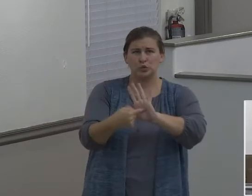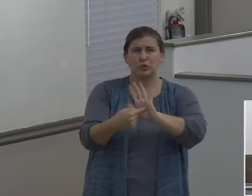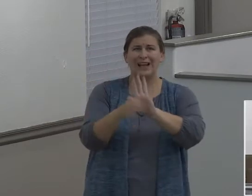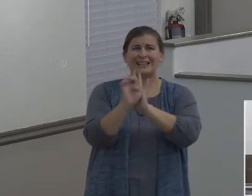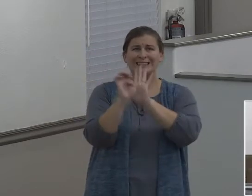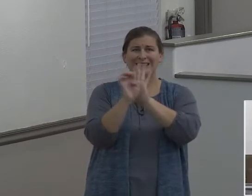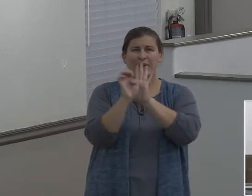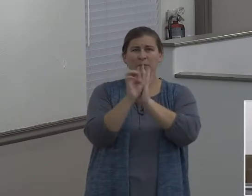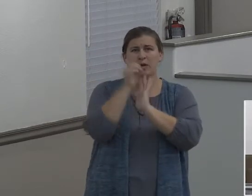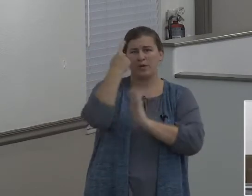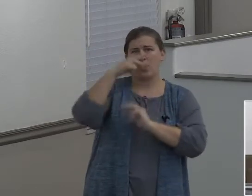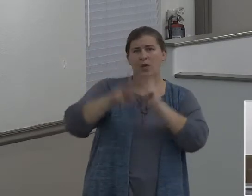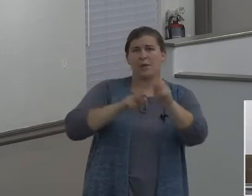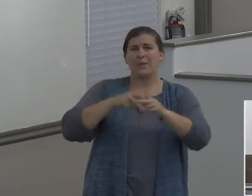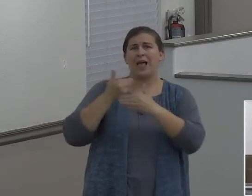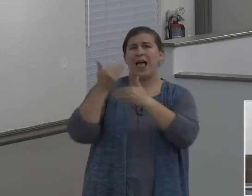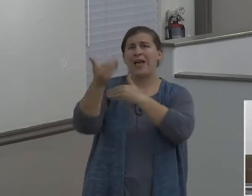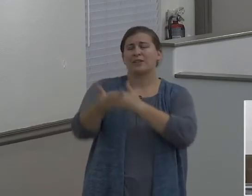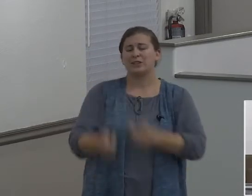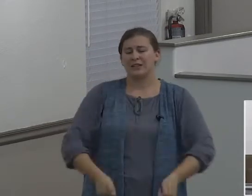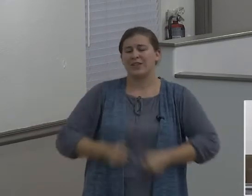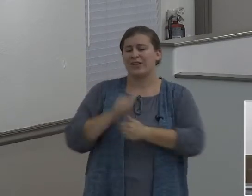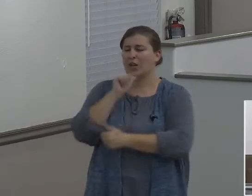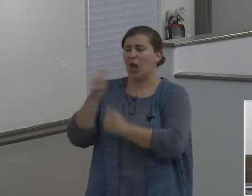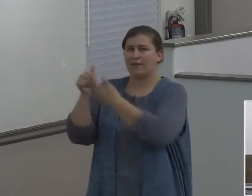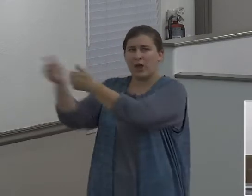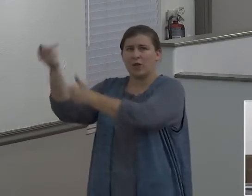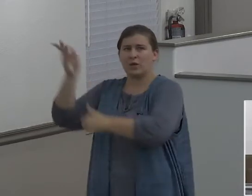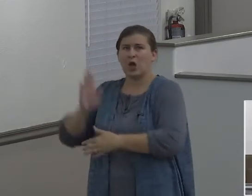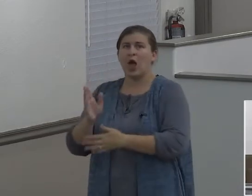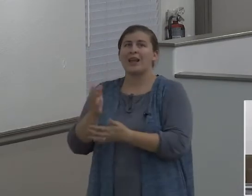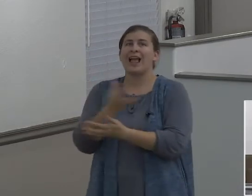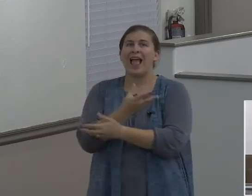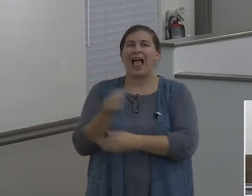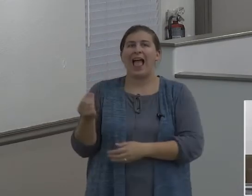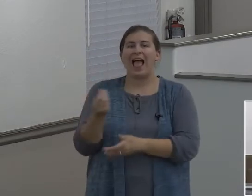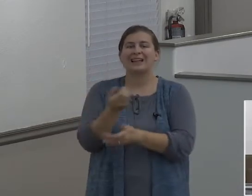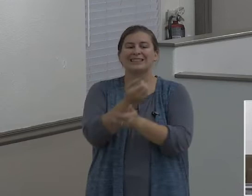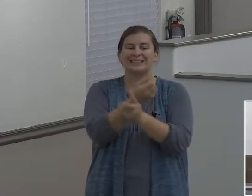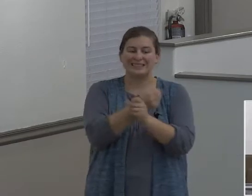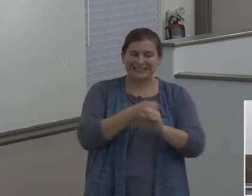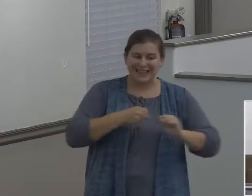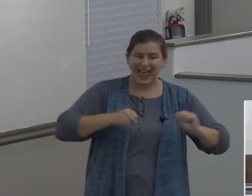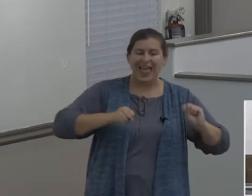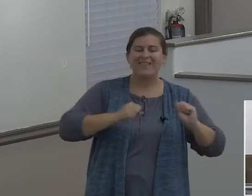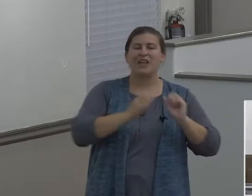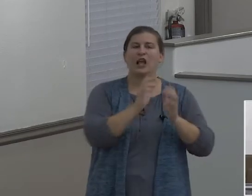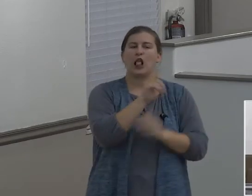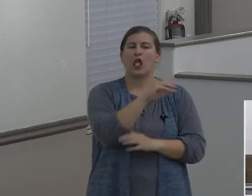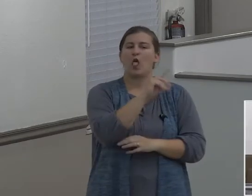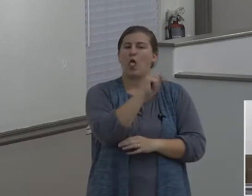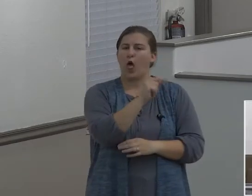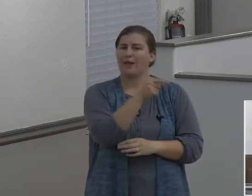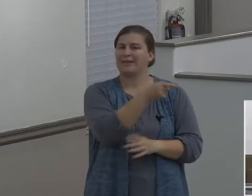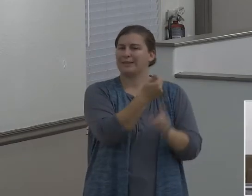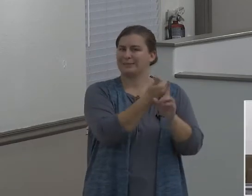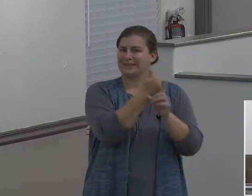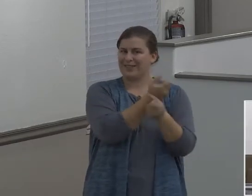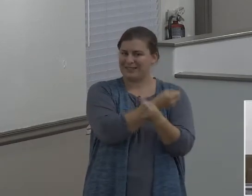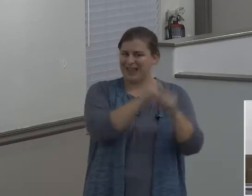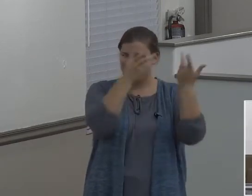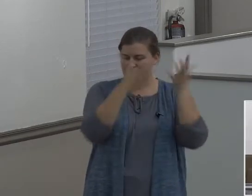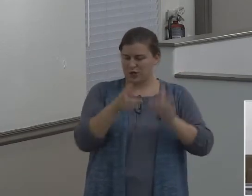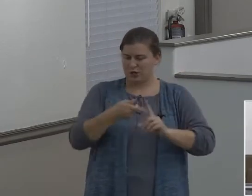and delivered just Lot, meaning he was a just man, and that's a description of the fact that he's got salvation. He's a believer.